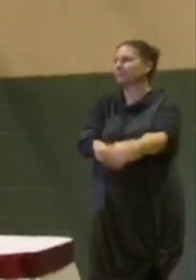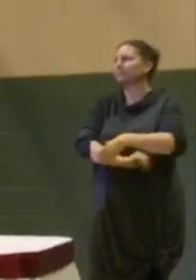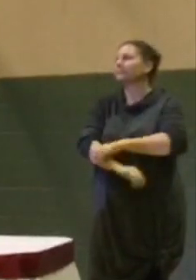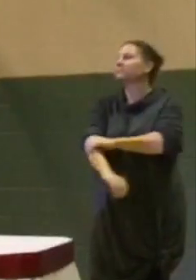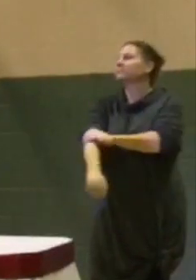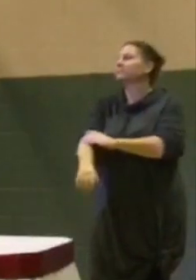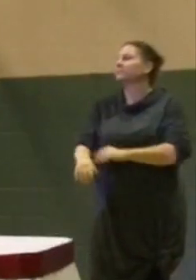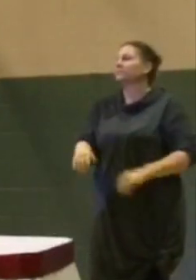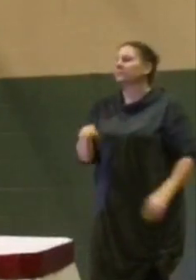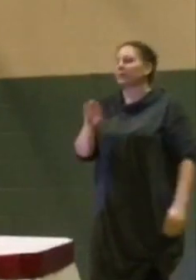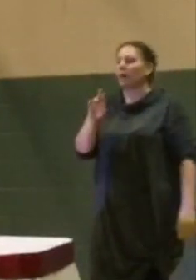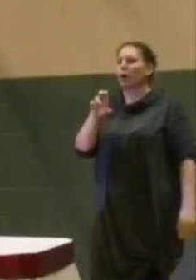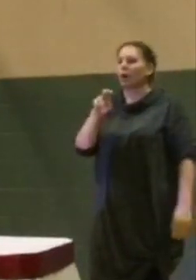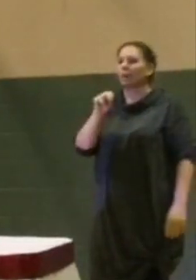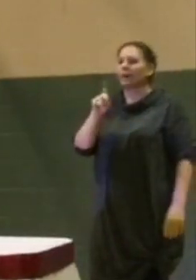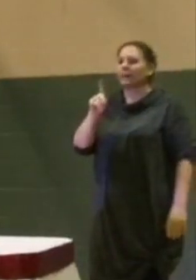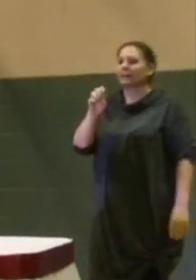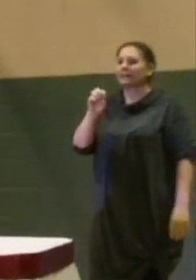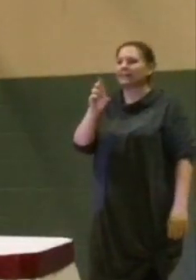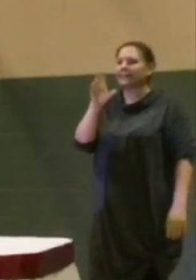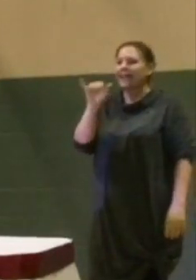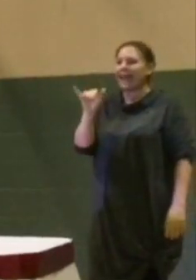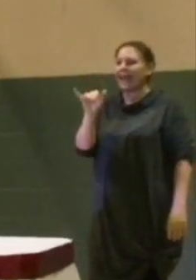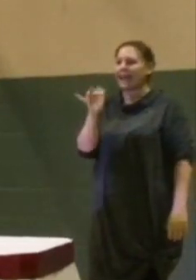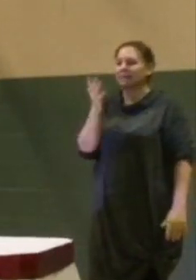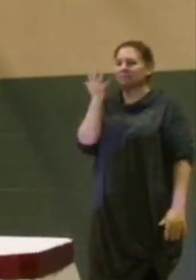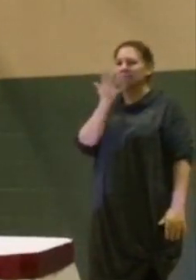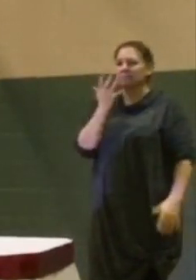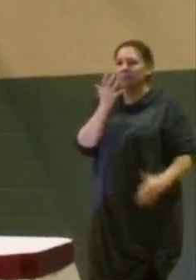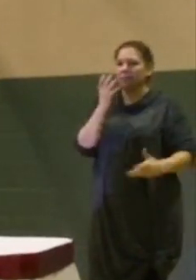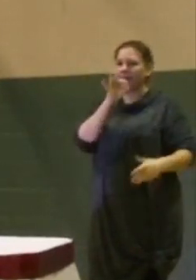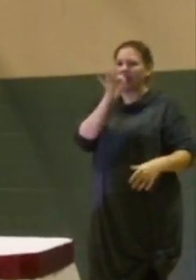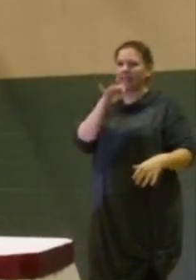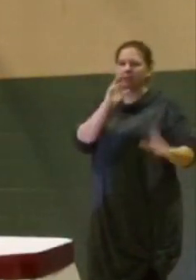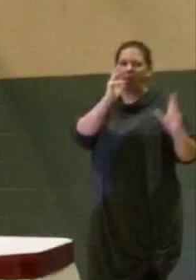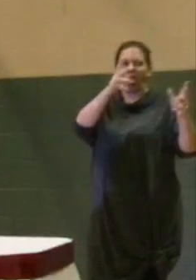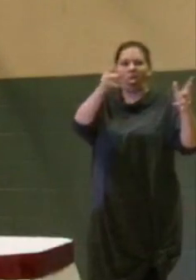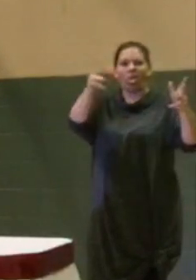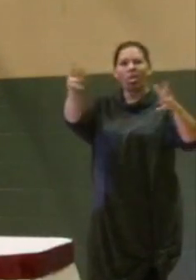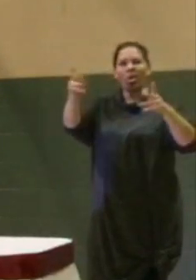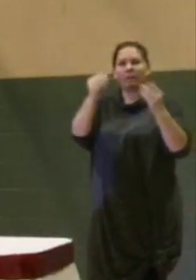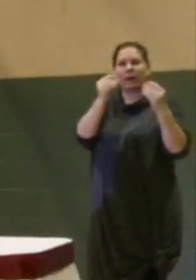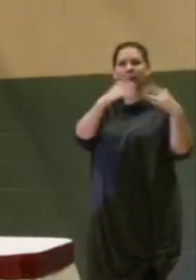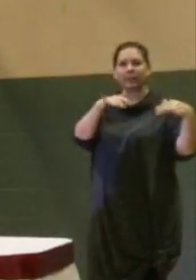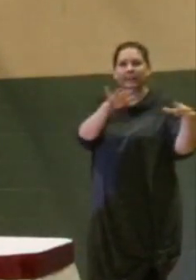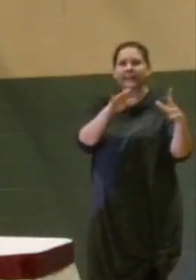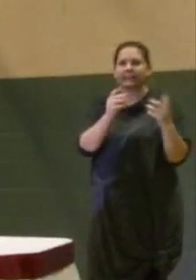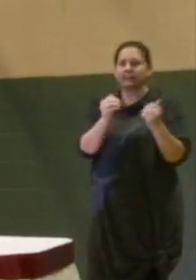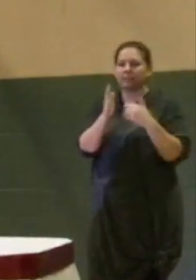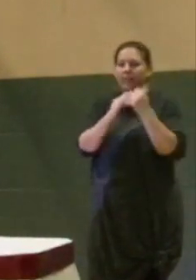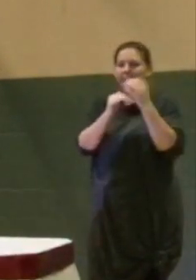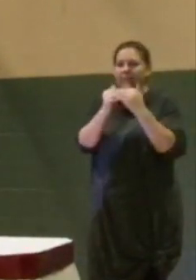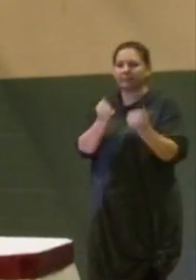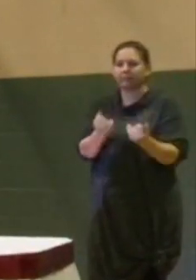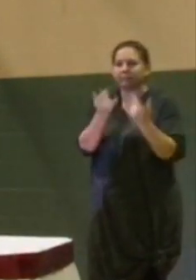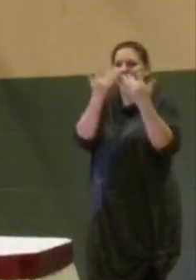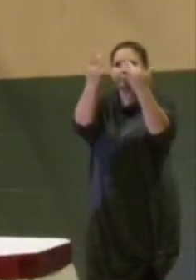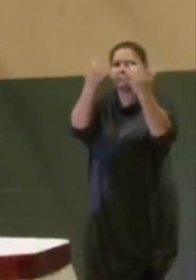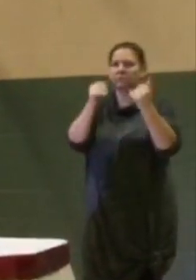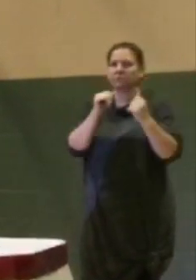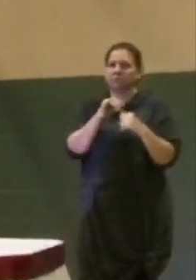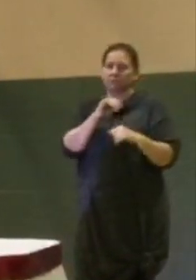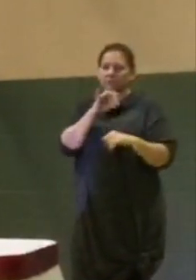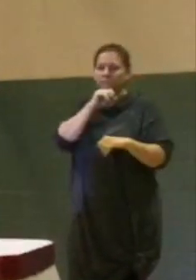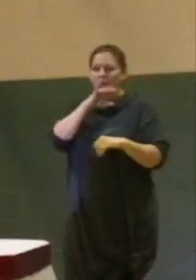Urban Decay is the face of much of Flint with abandoned properties and burned out buildings littering its streets.